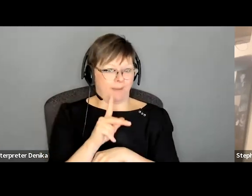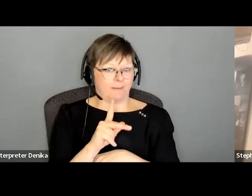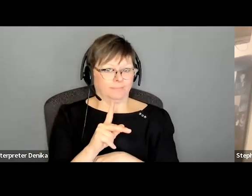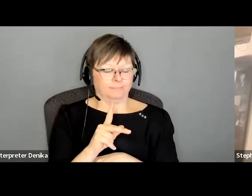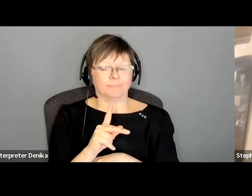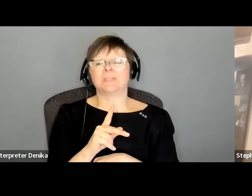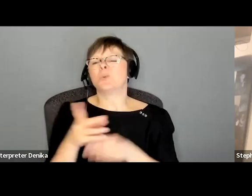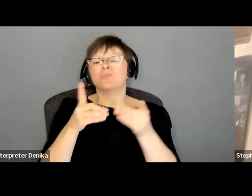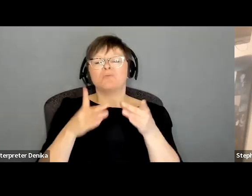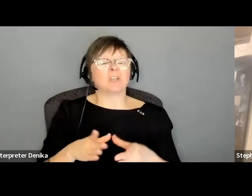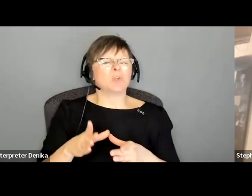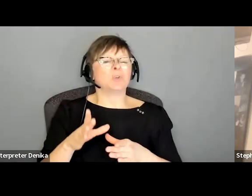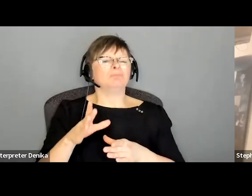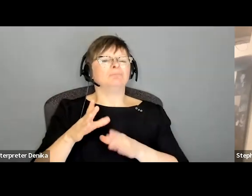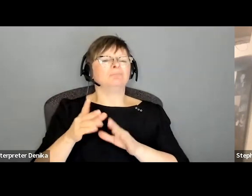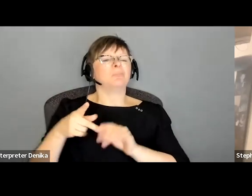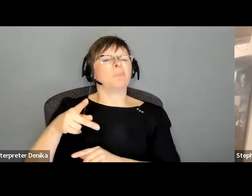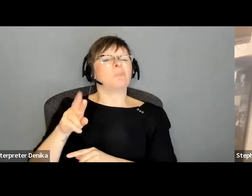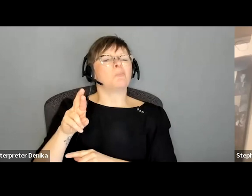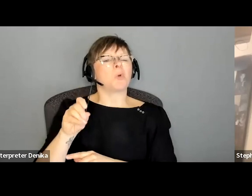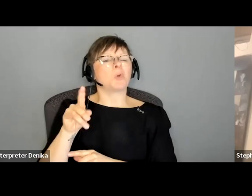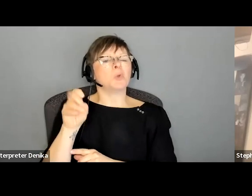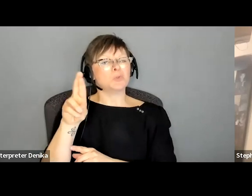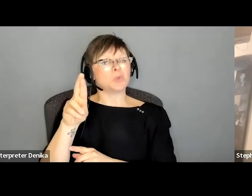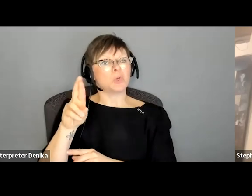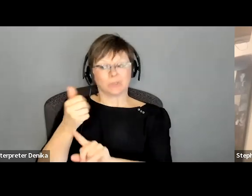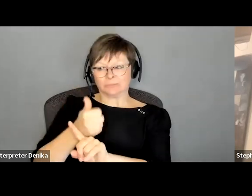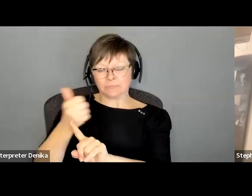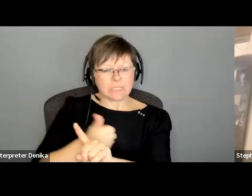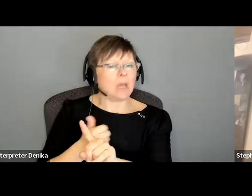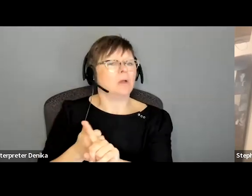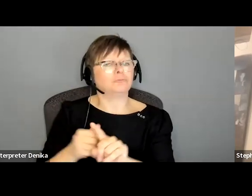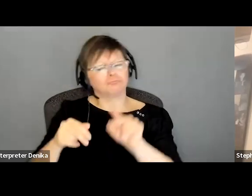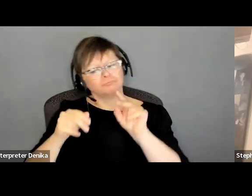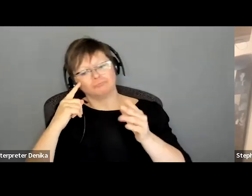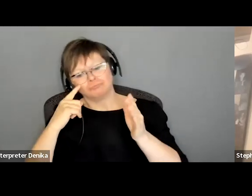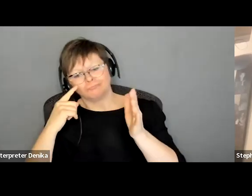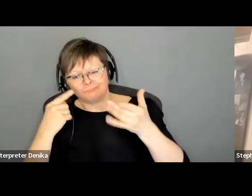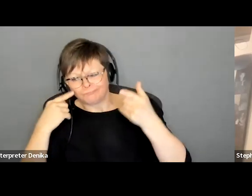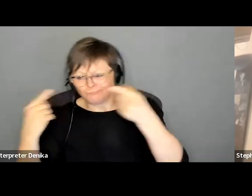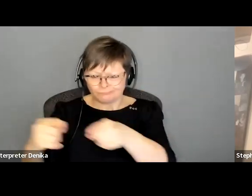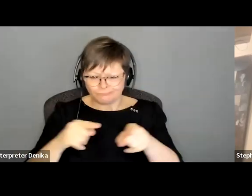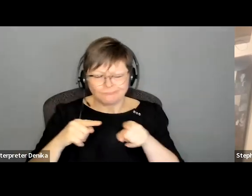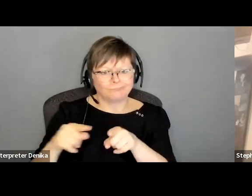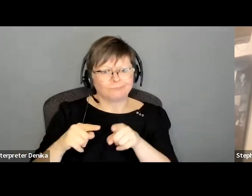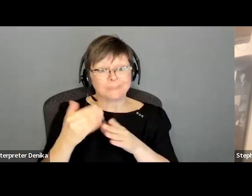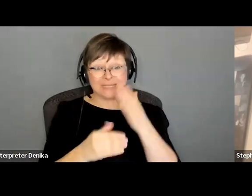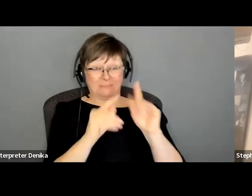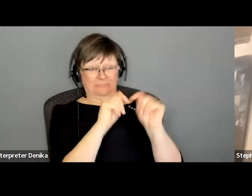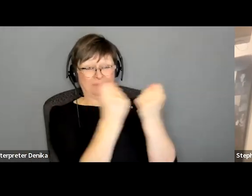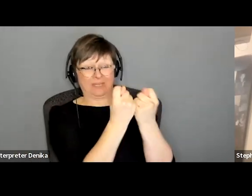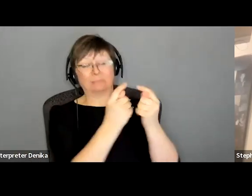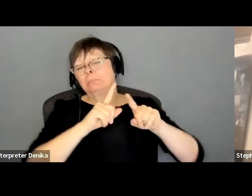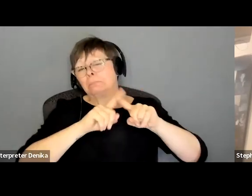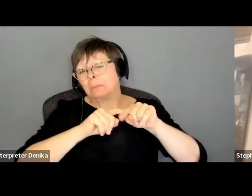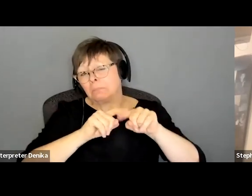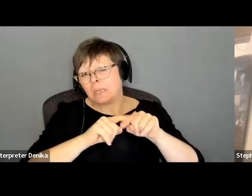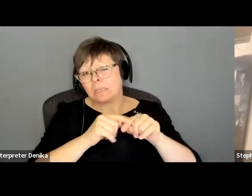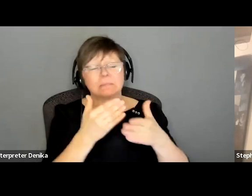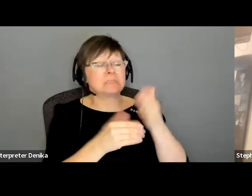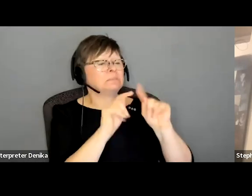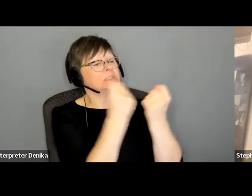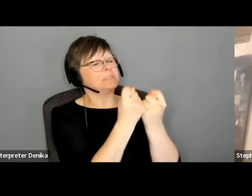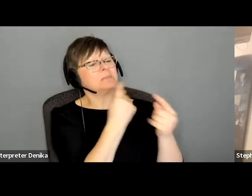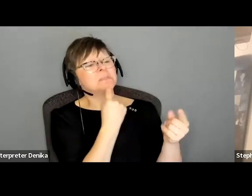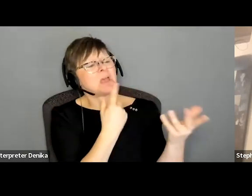which was basically their first round it depends on the team that i'm working with some teams may say hey i like to link ahead of all the people